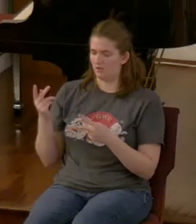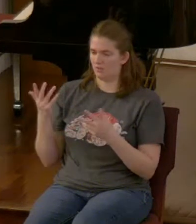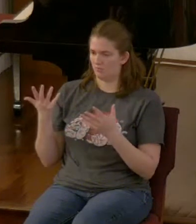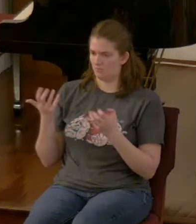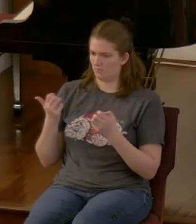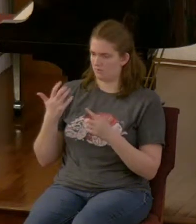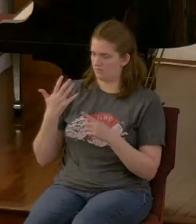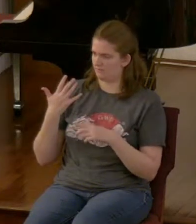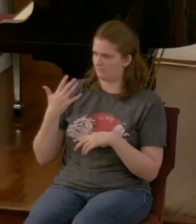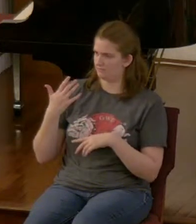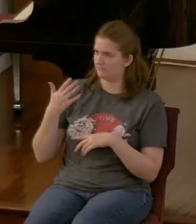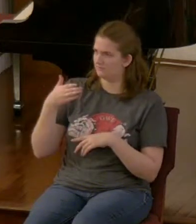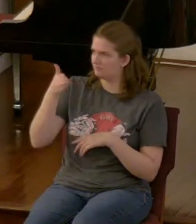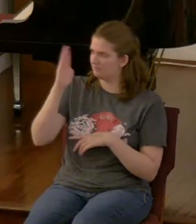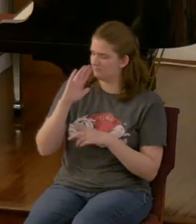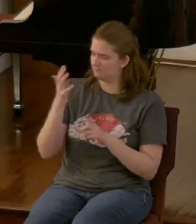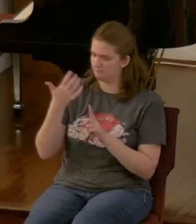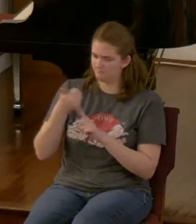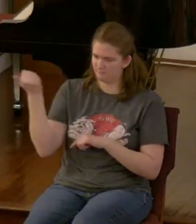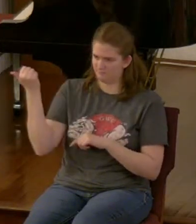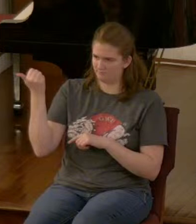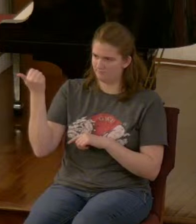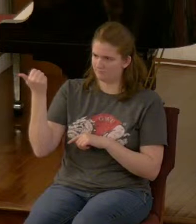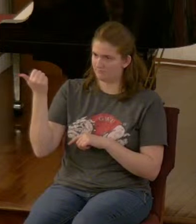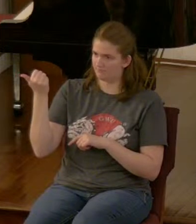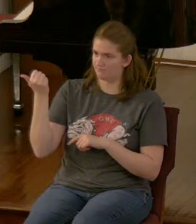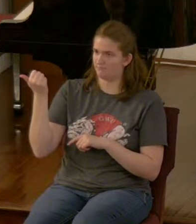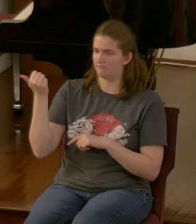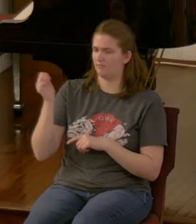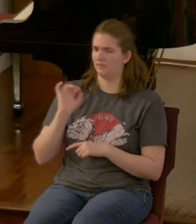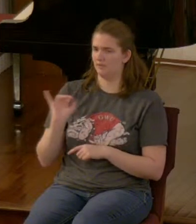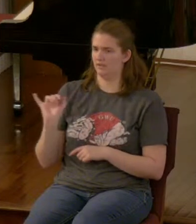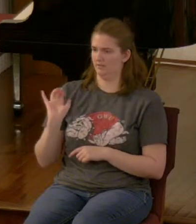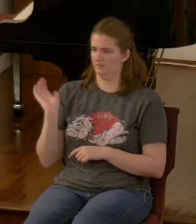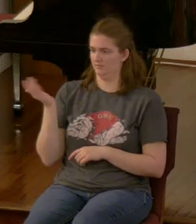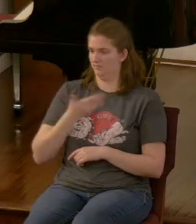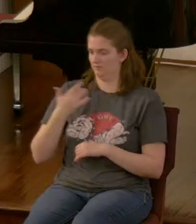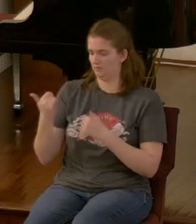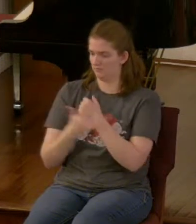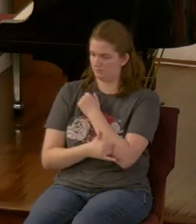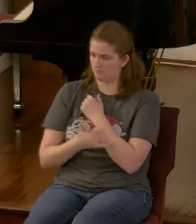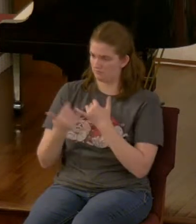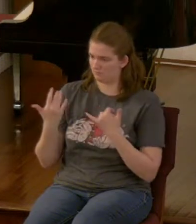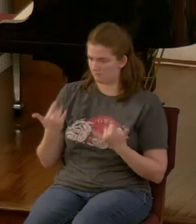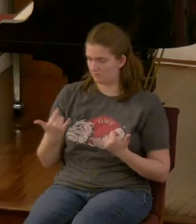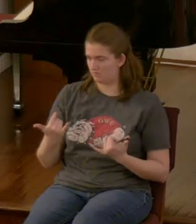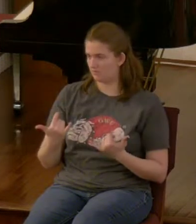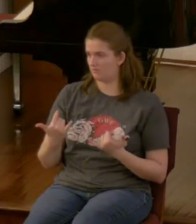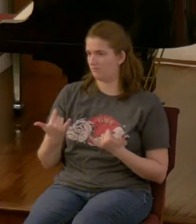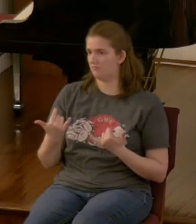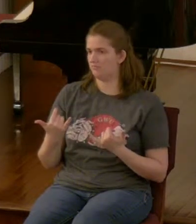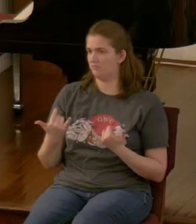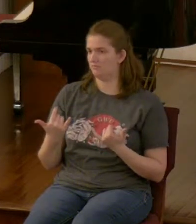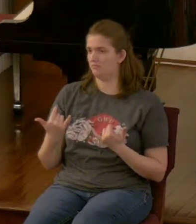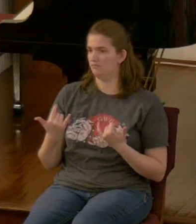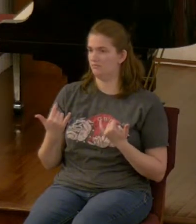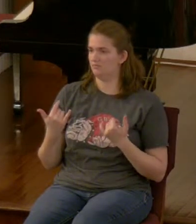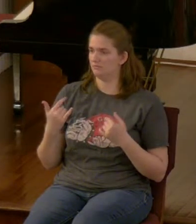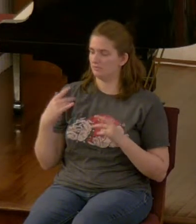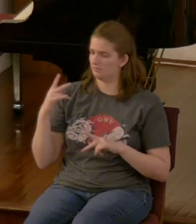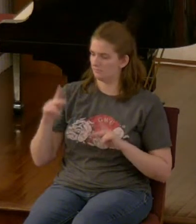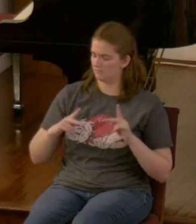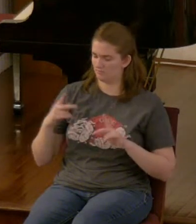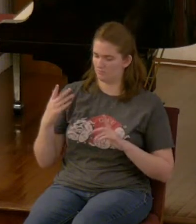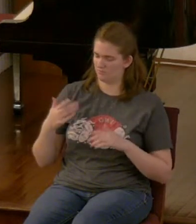sort of sounds like our our country is going through right now they don't want even those that claim to be children